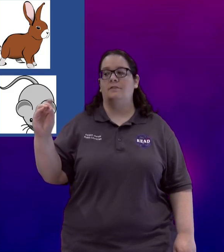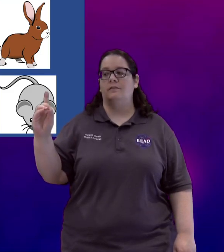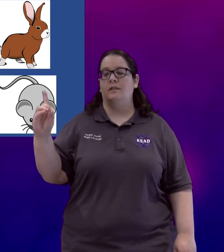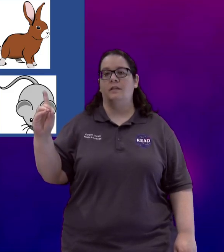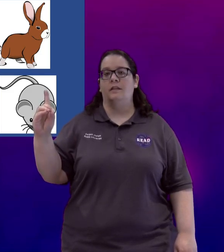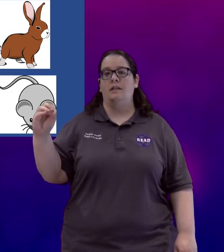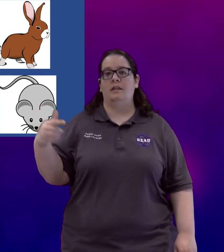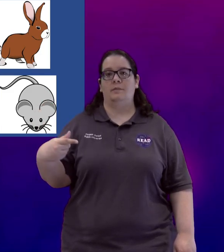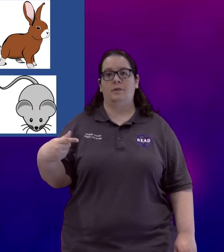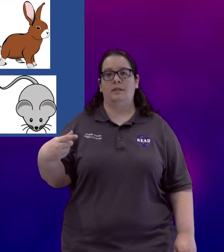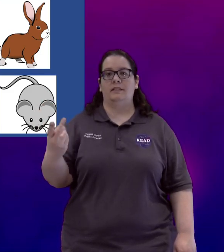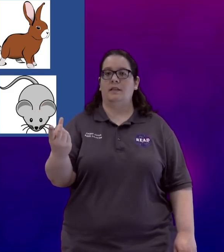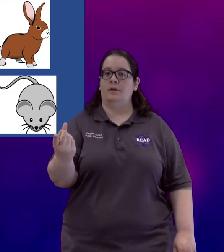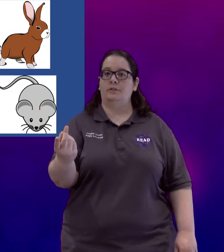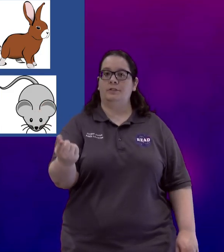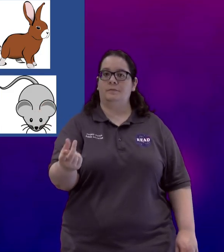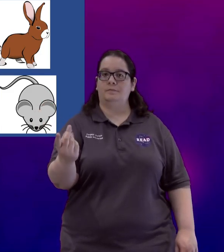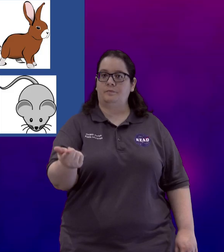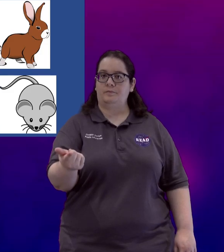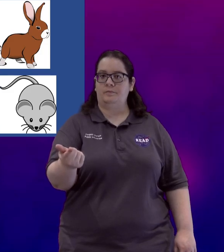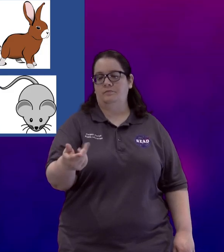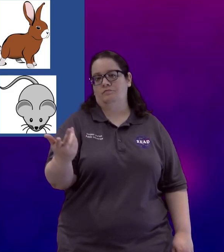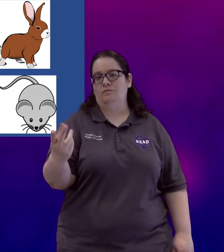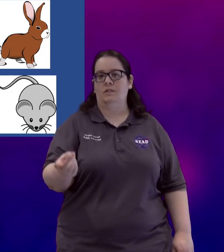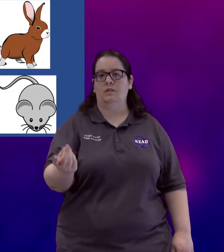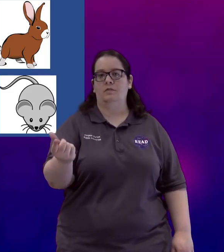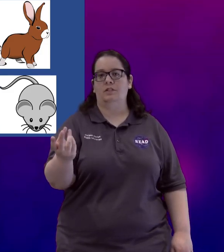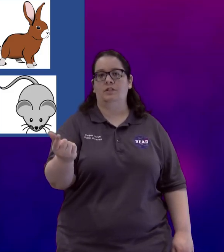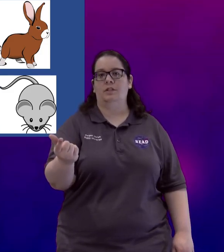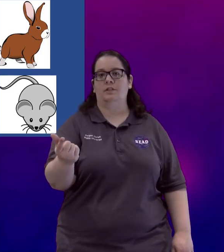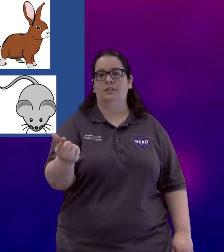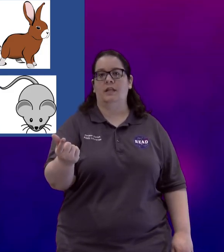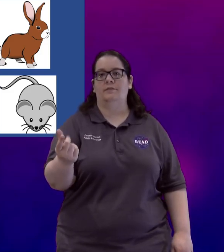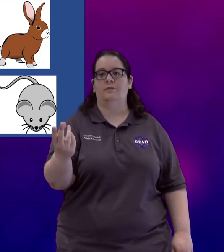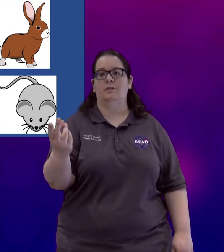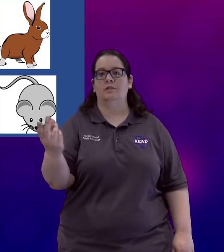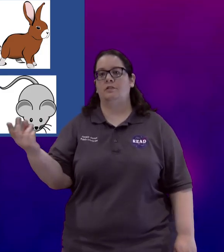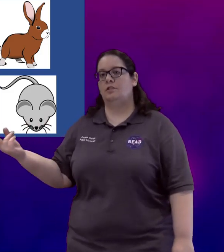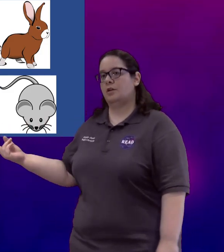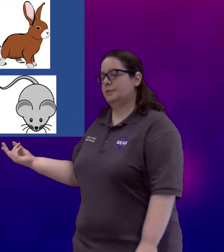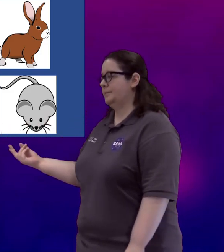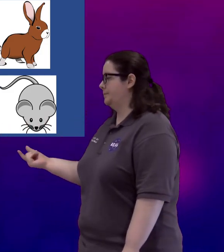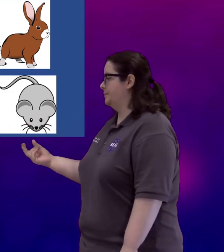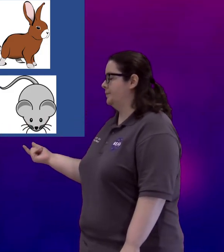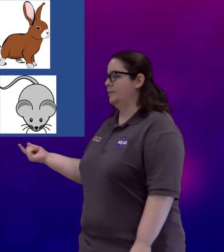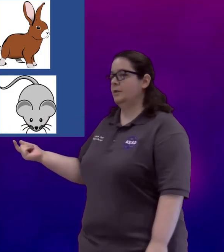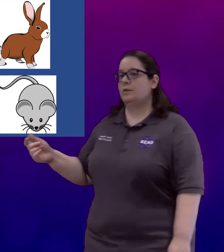end up doing that same motion. So you just turn it on your side for dog or